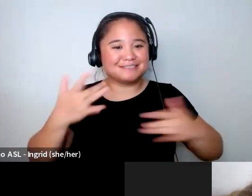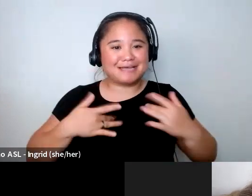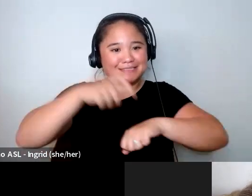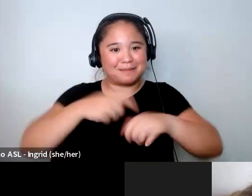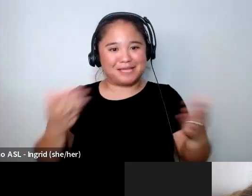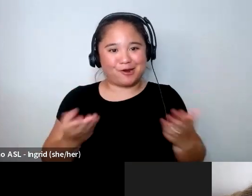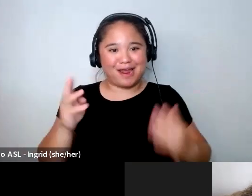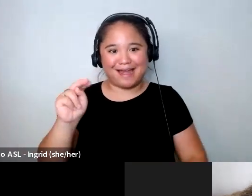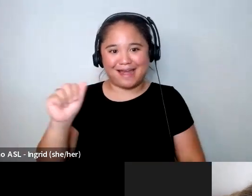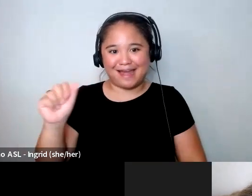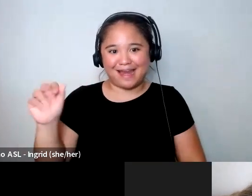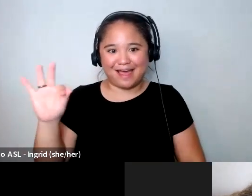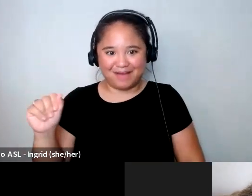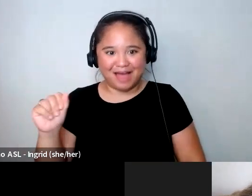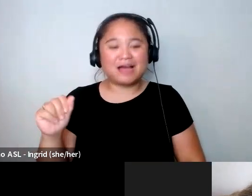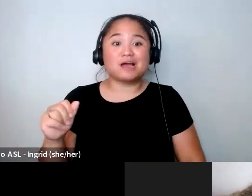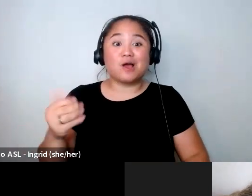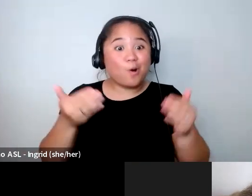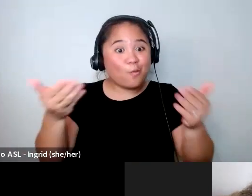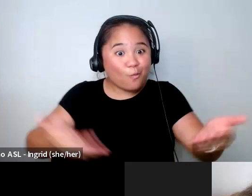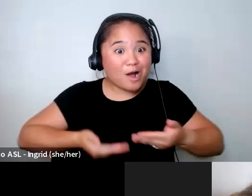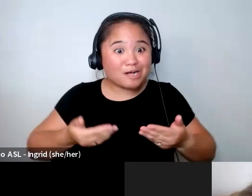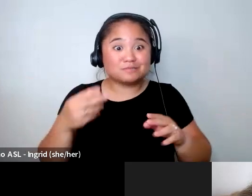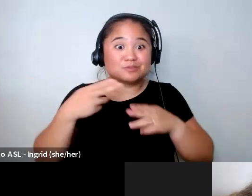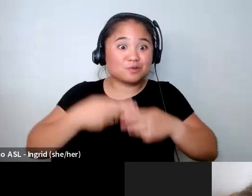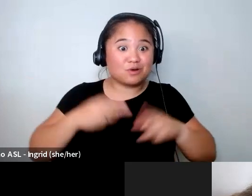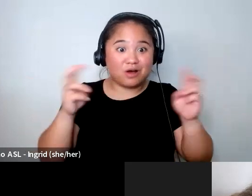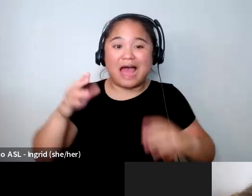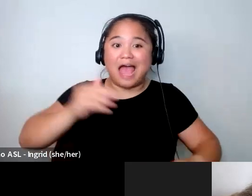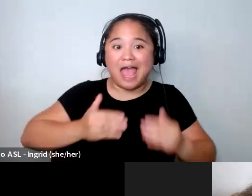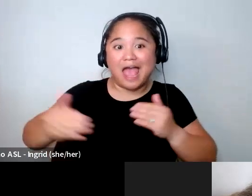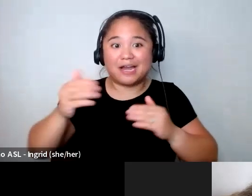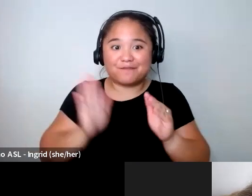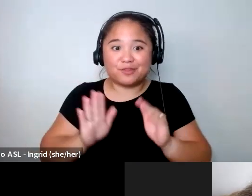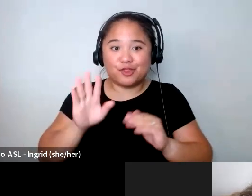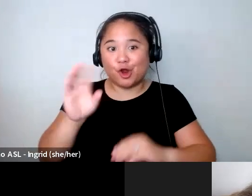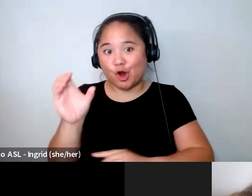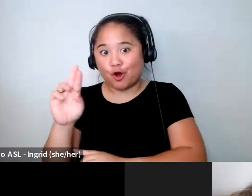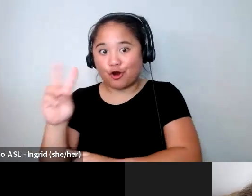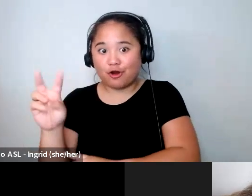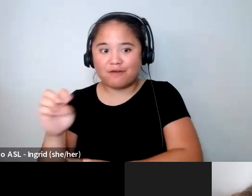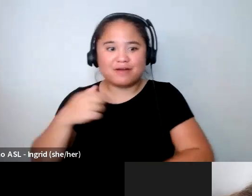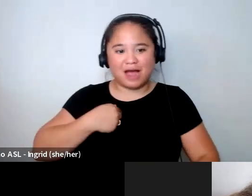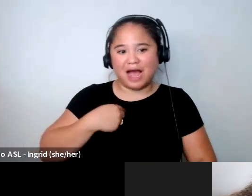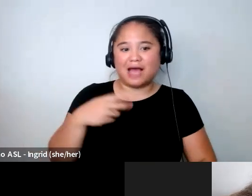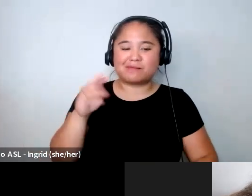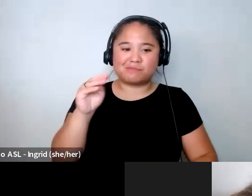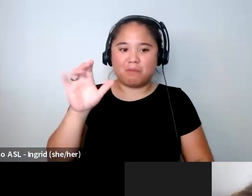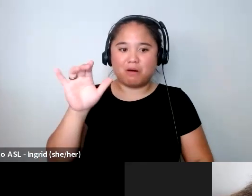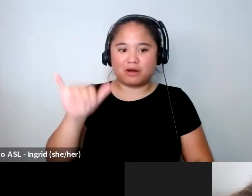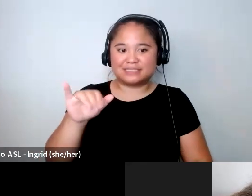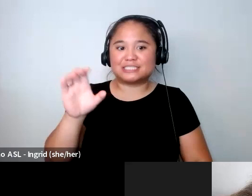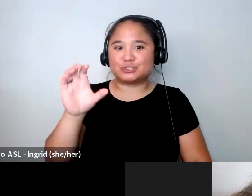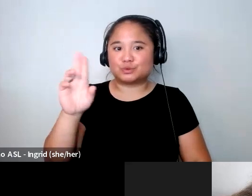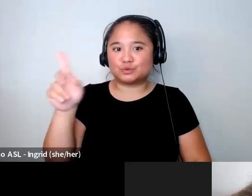and welcome to ahead of the curve so I'm Marci Cruz I am the director of fashion industry relations at